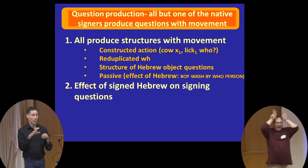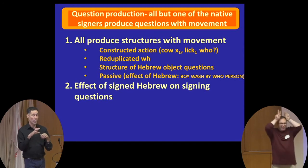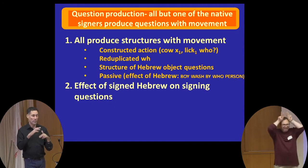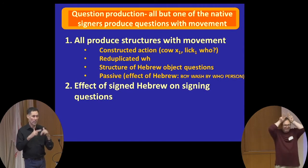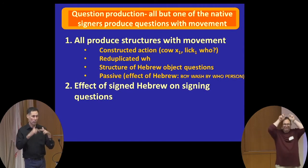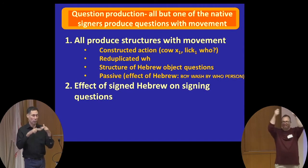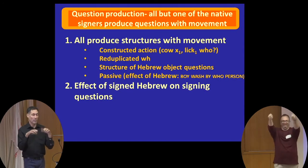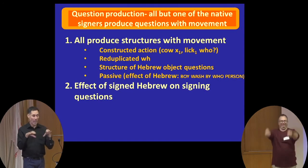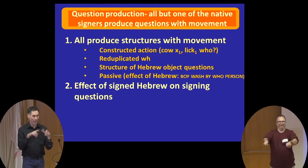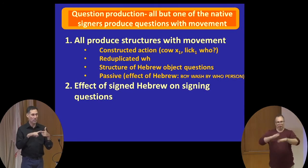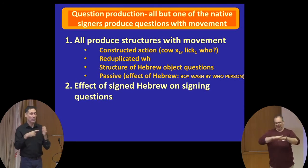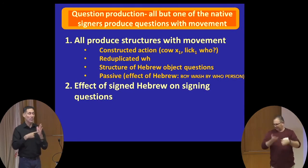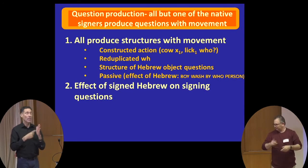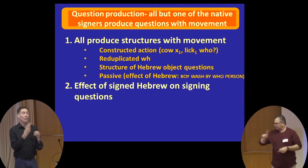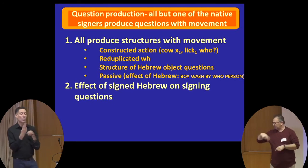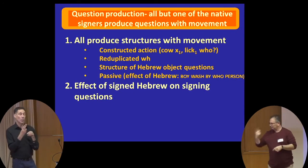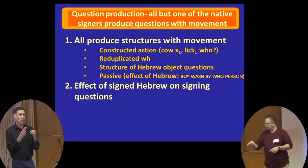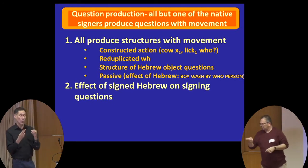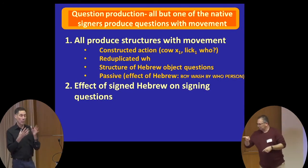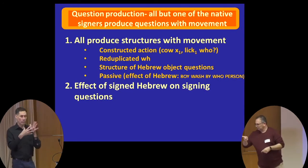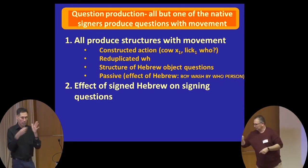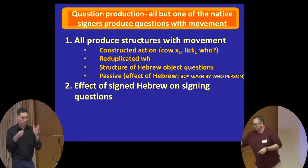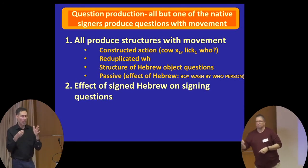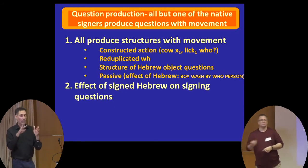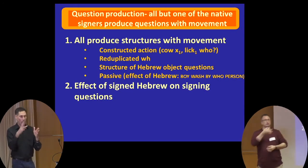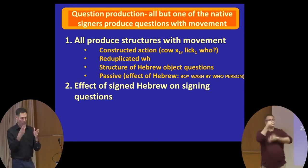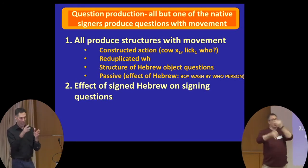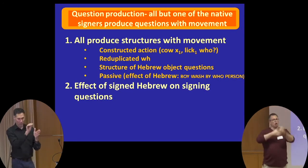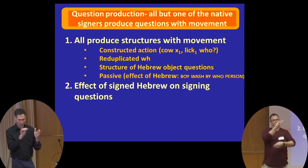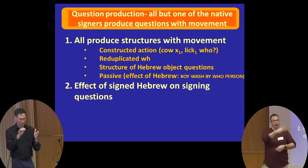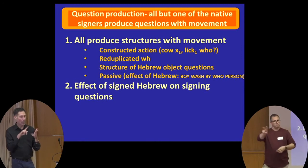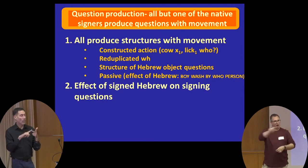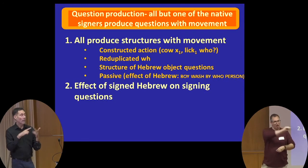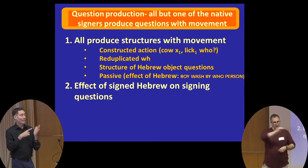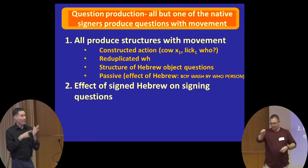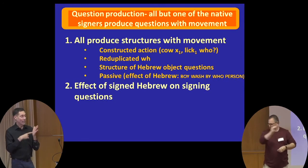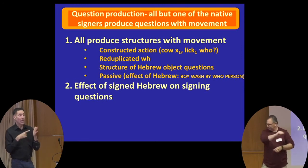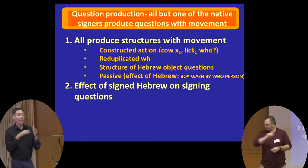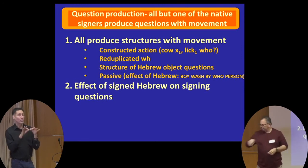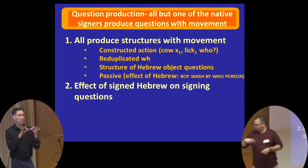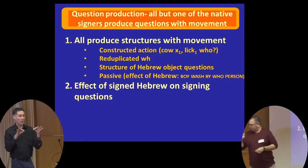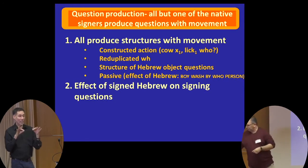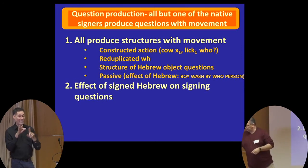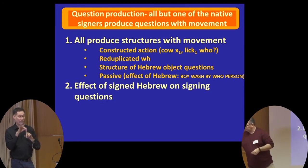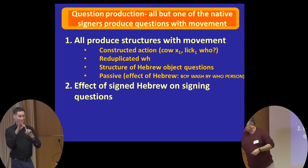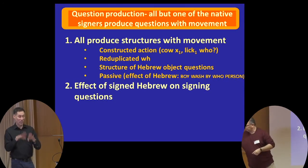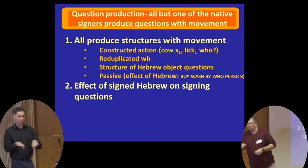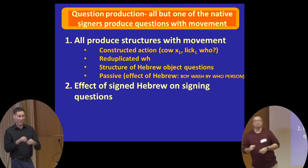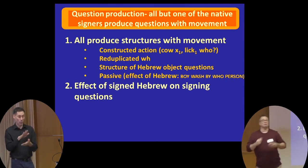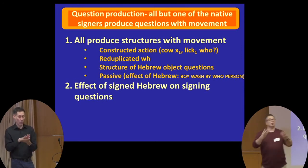use the reduplication of the WH element. Sometimes they even use structures, especially the children in school, use structures